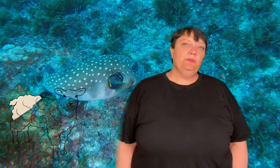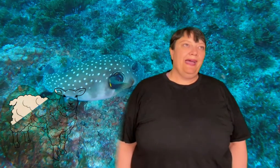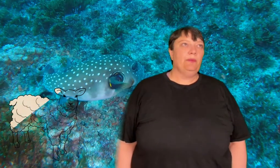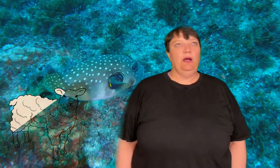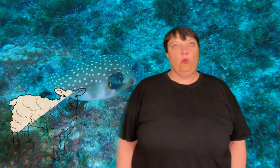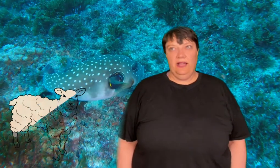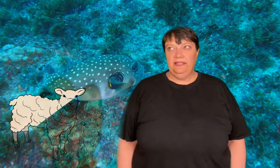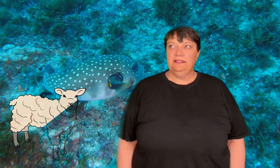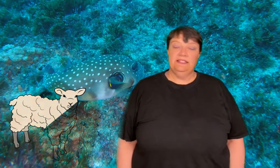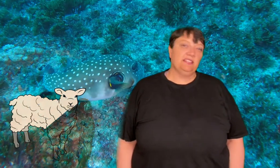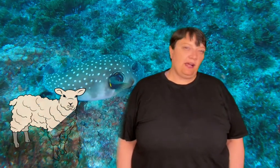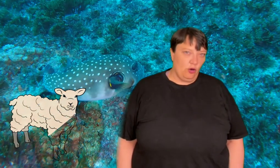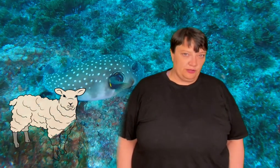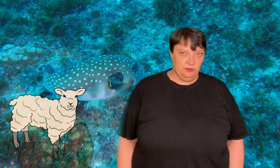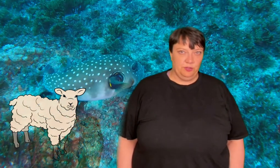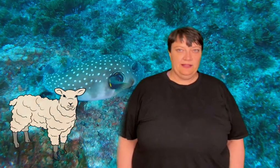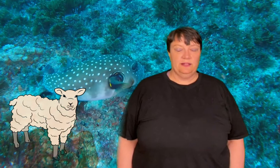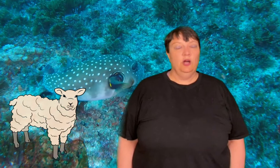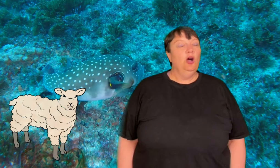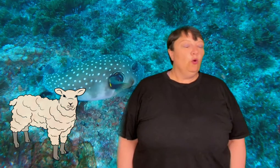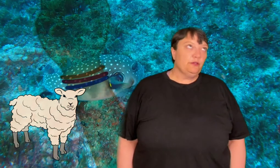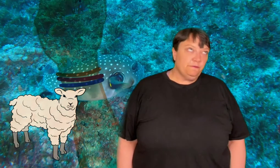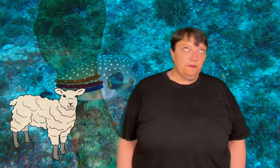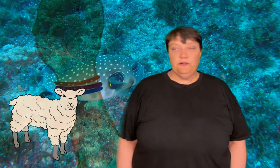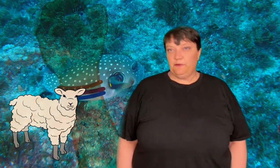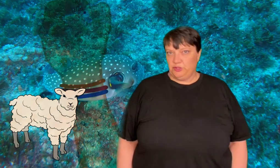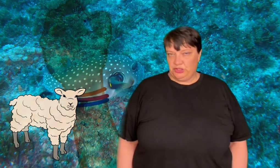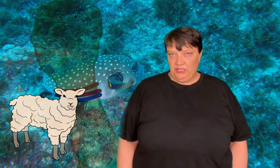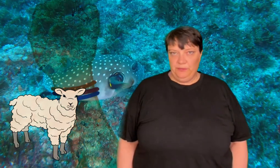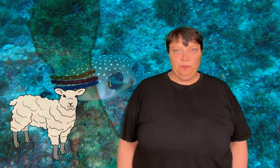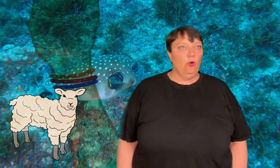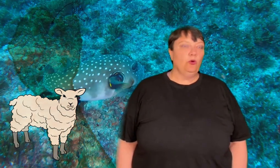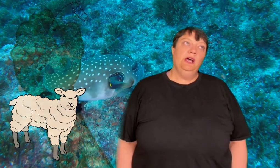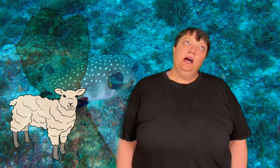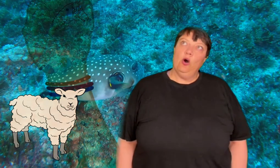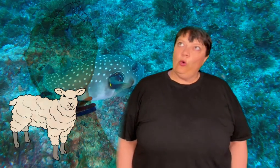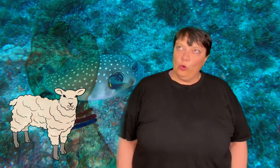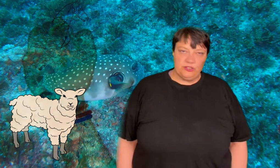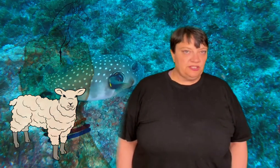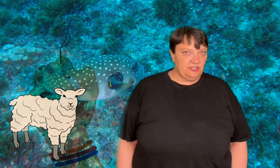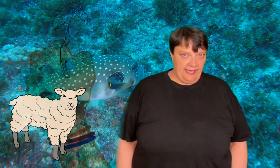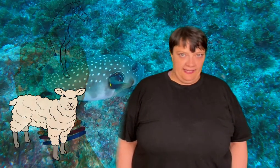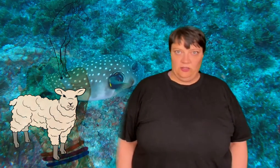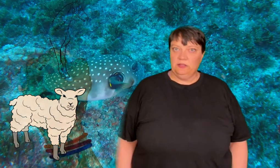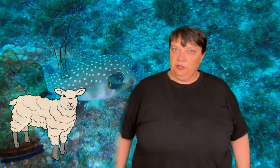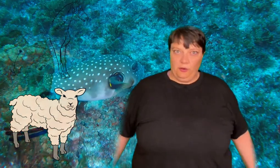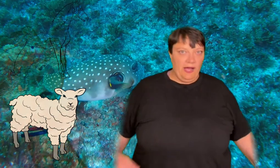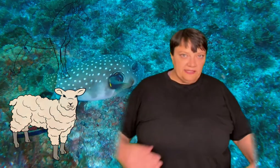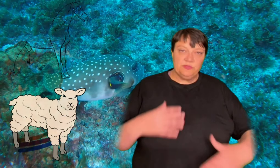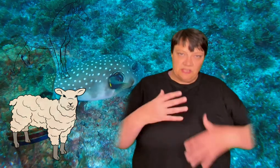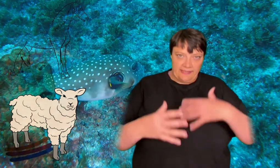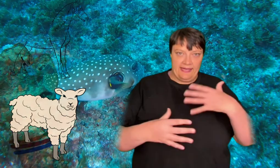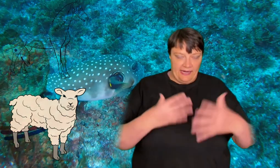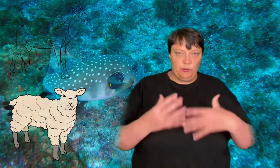which you can make by winding things like cotton together, or the fur from sheep, or a horse's tail, you